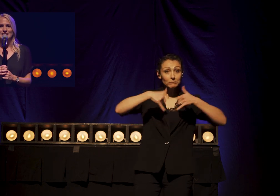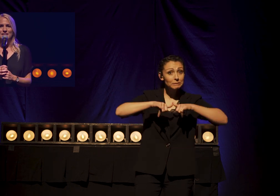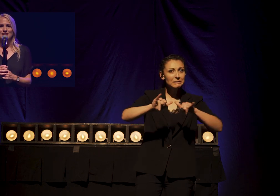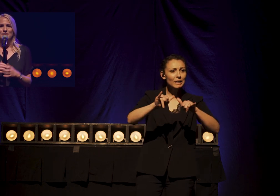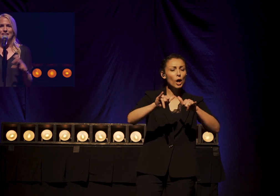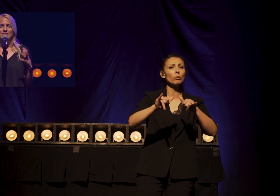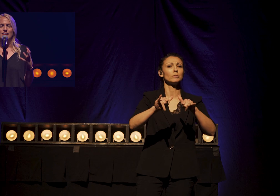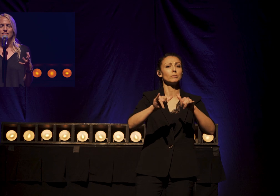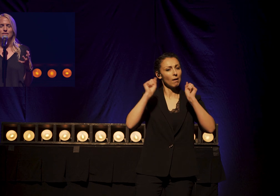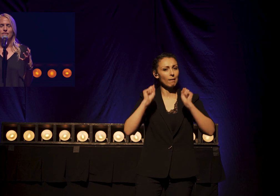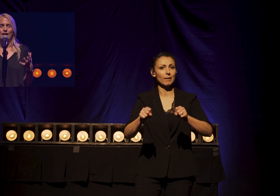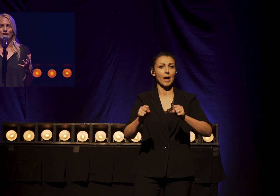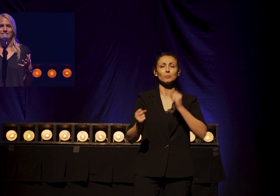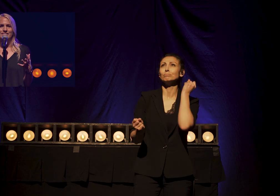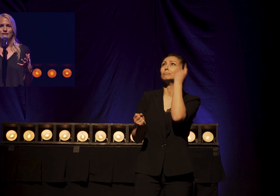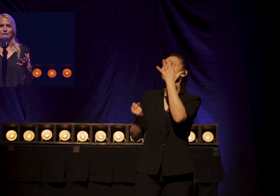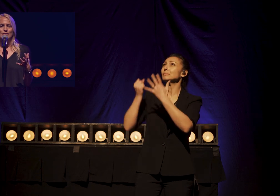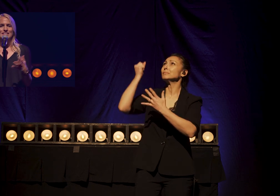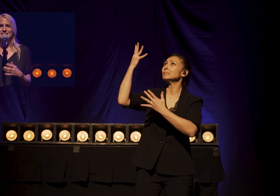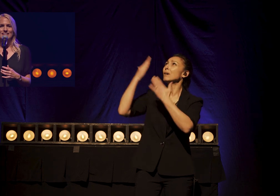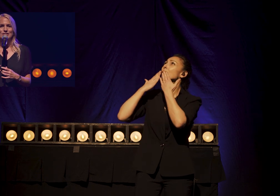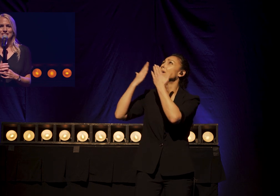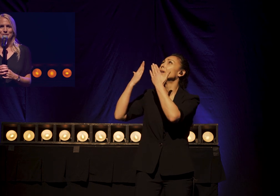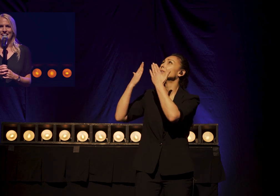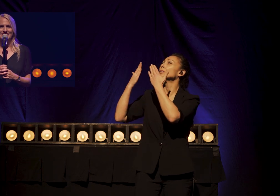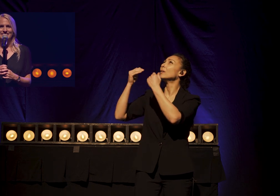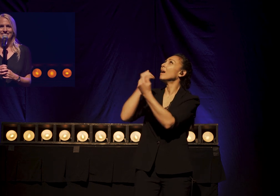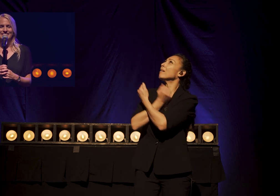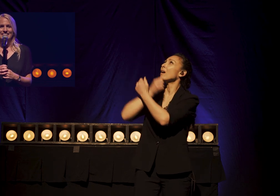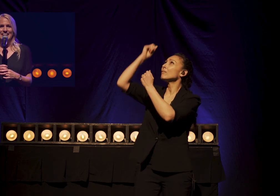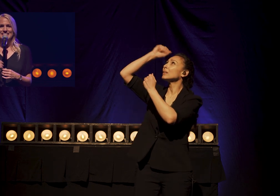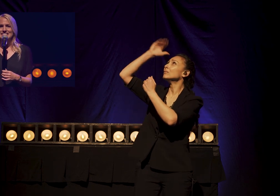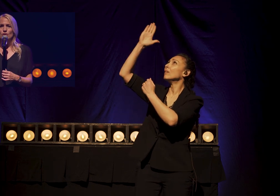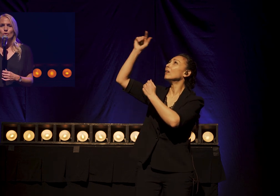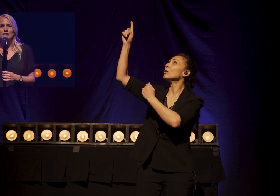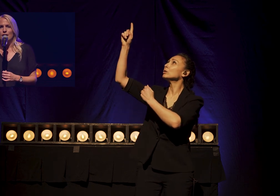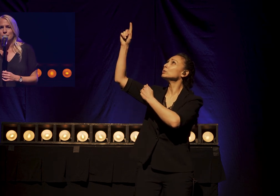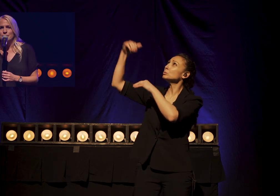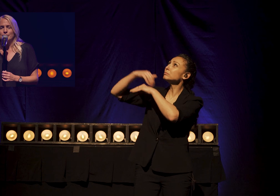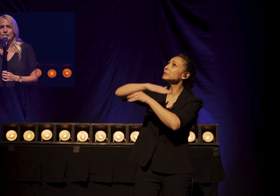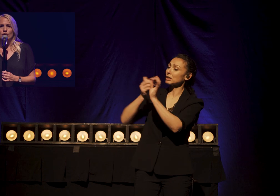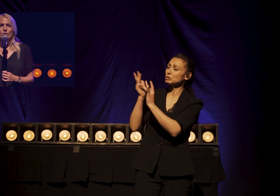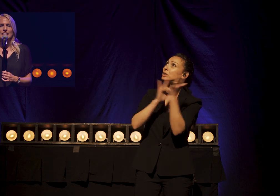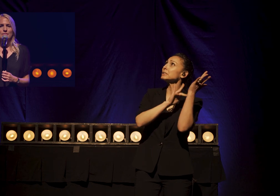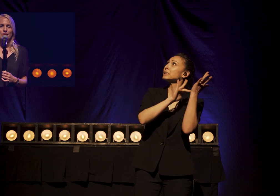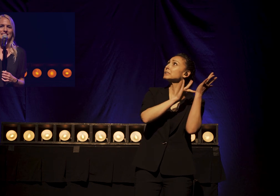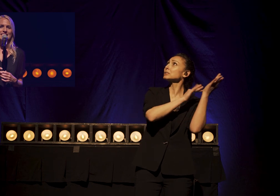is Because we have a loving Father Who sent his Son Jesus Christ And this is an old song An old hymn that we're going to